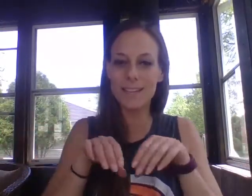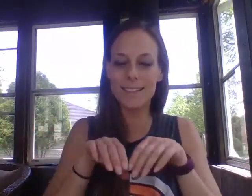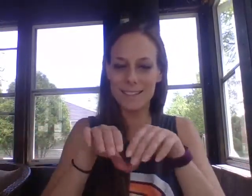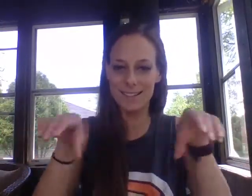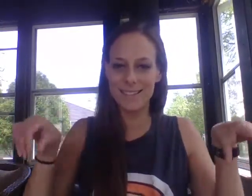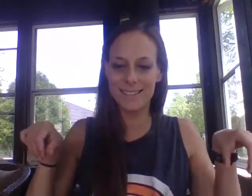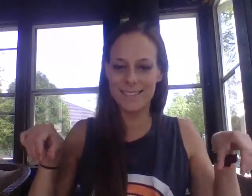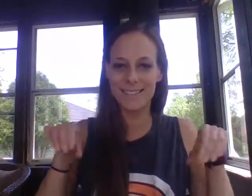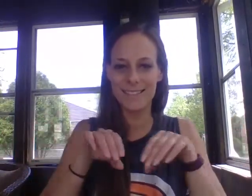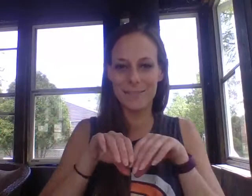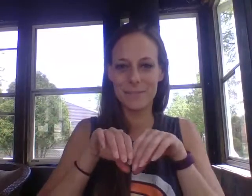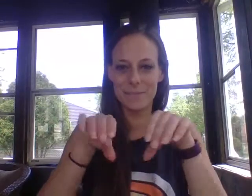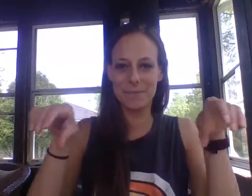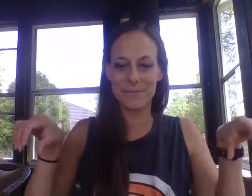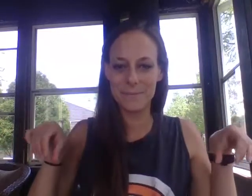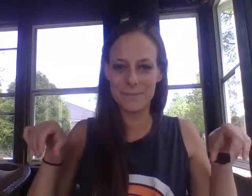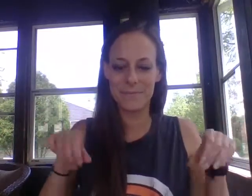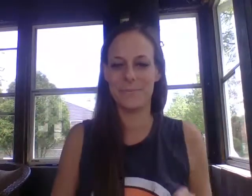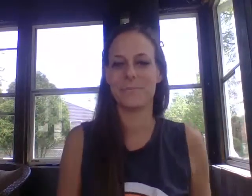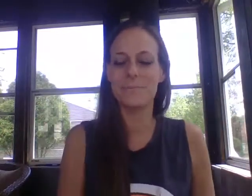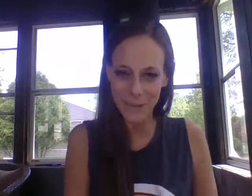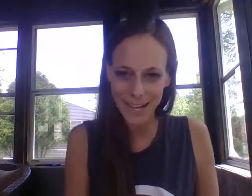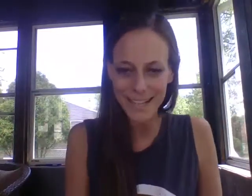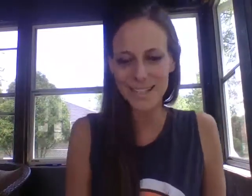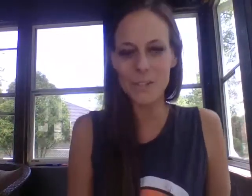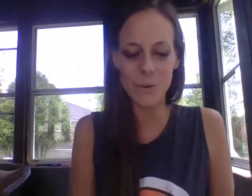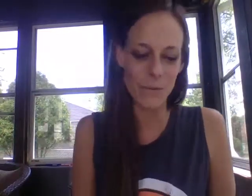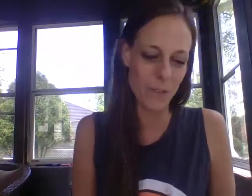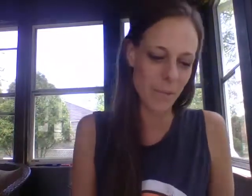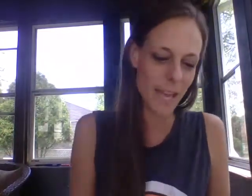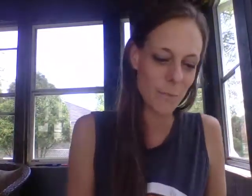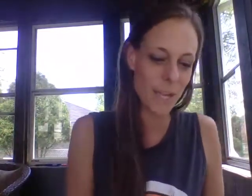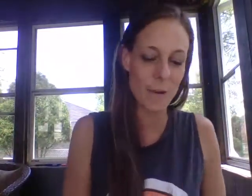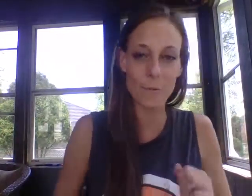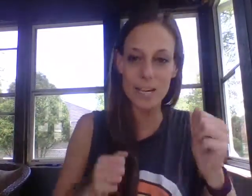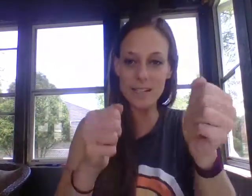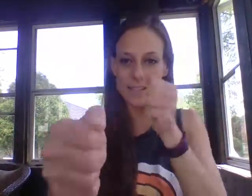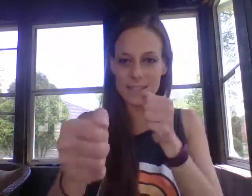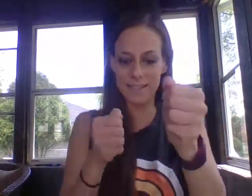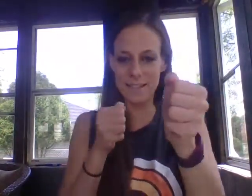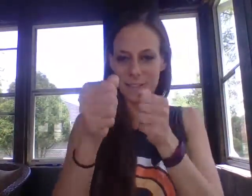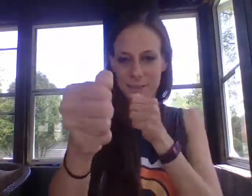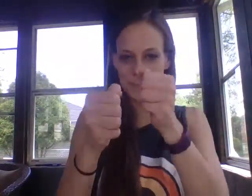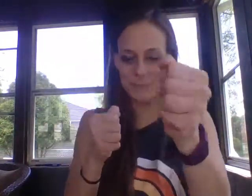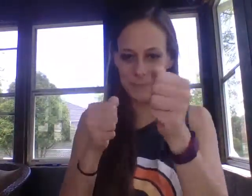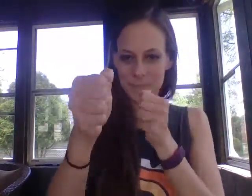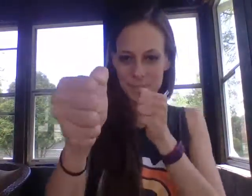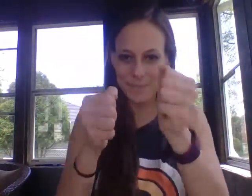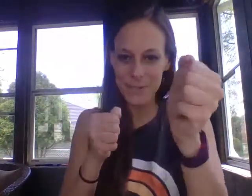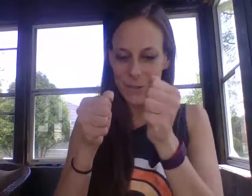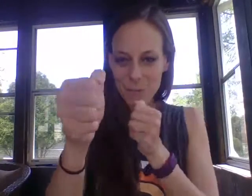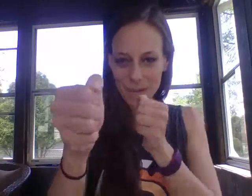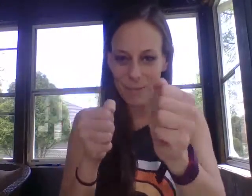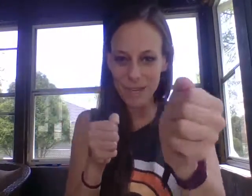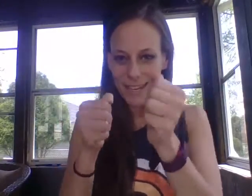all right let's go over them again we have race do them with me